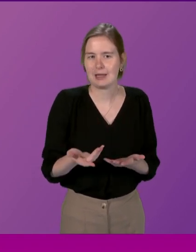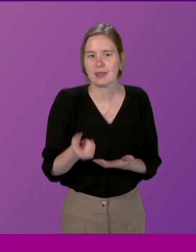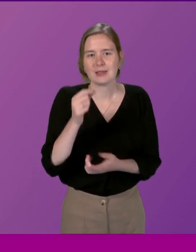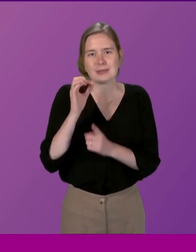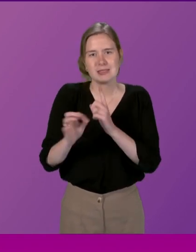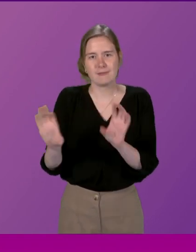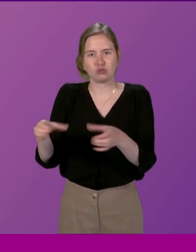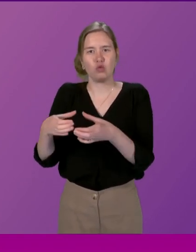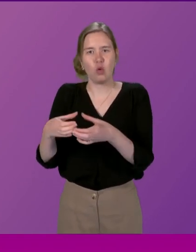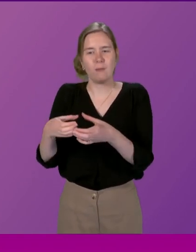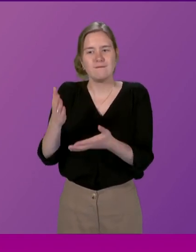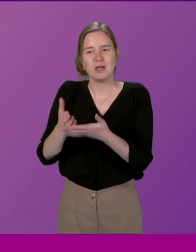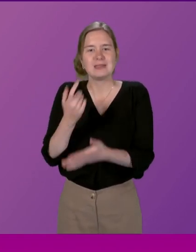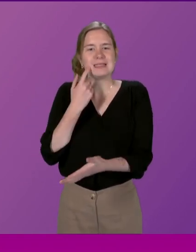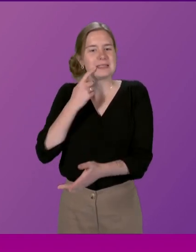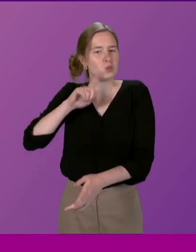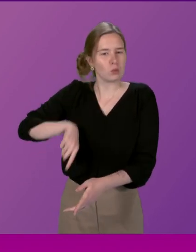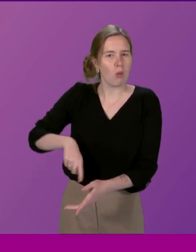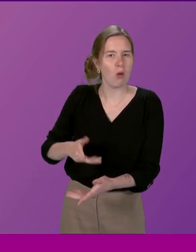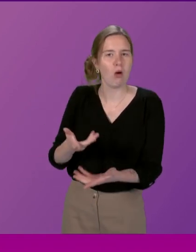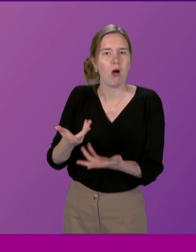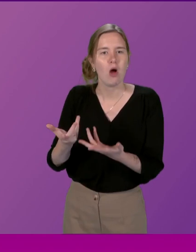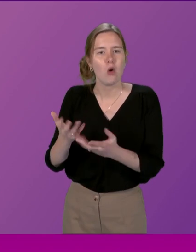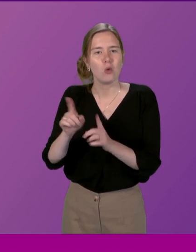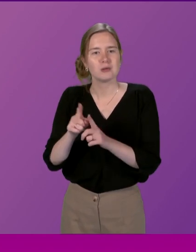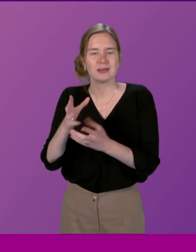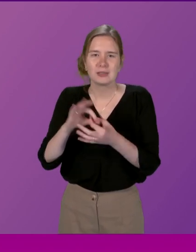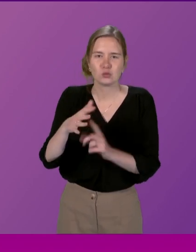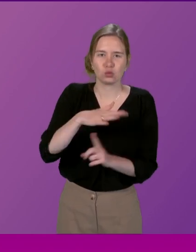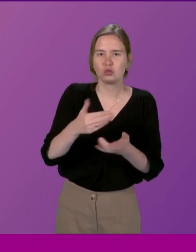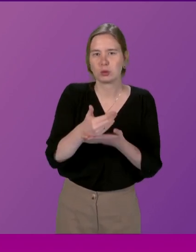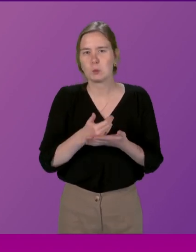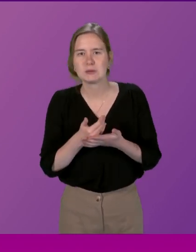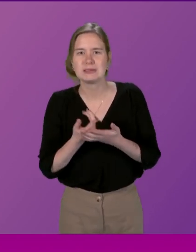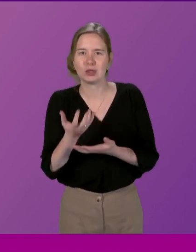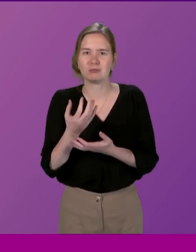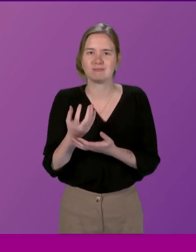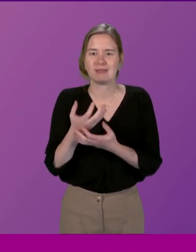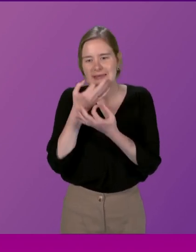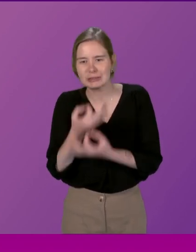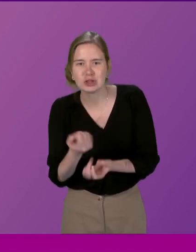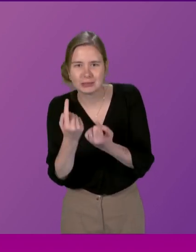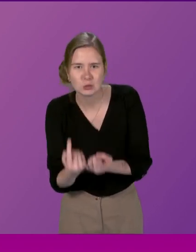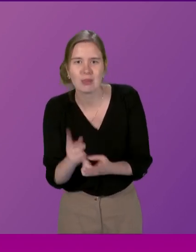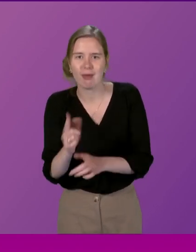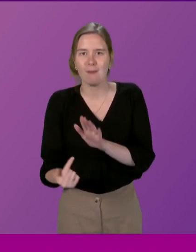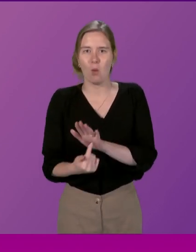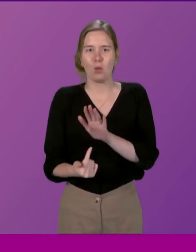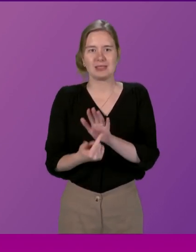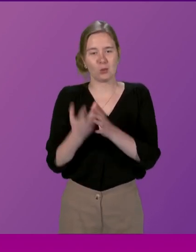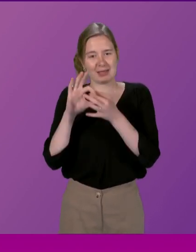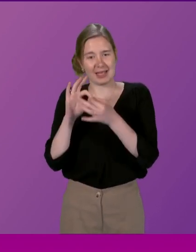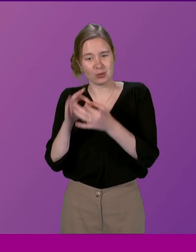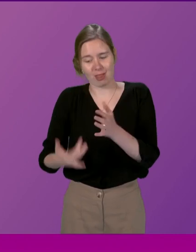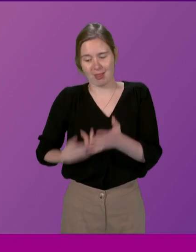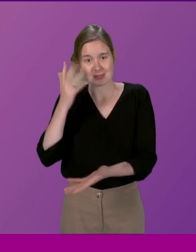cohorts who are very easy to ignore. know on Social Security and on addiction issues, they are vital that we engage